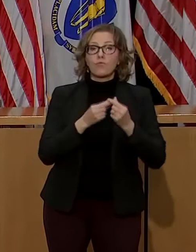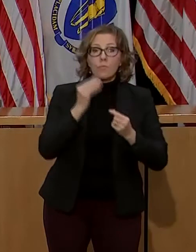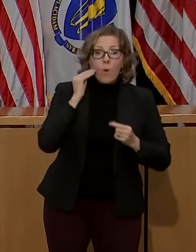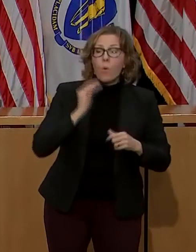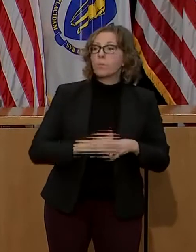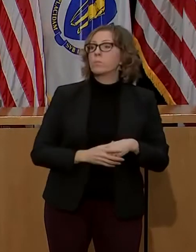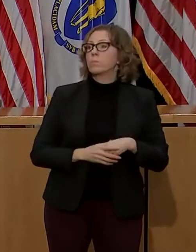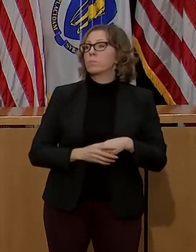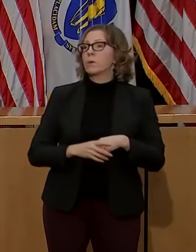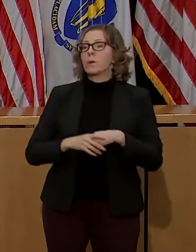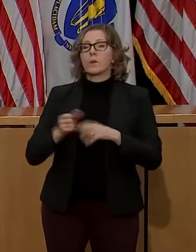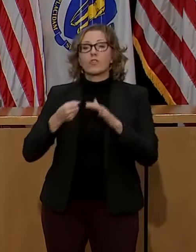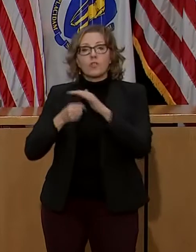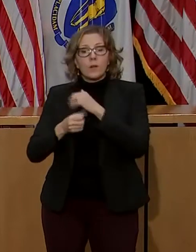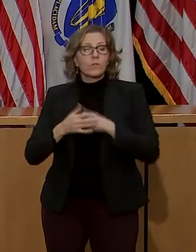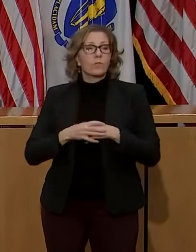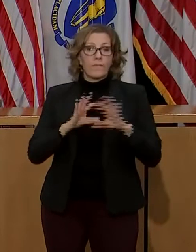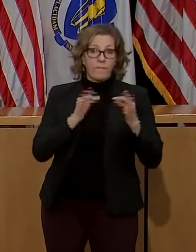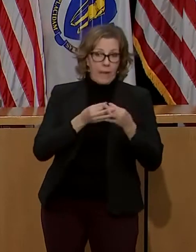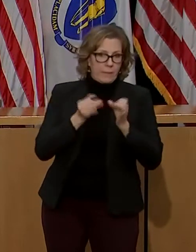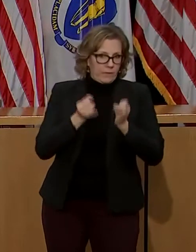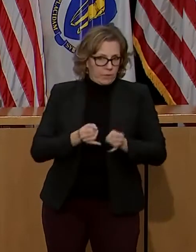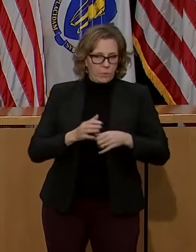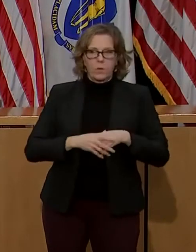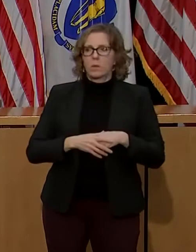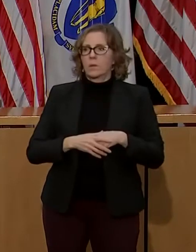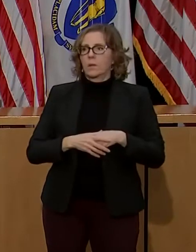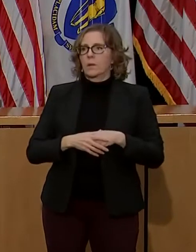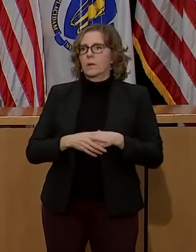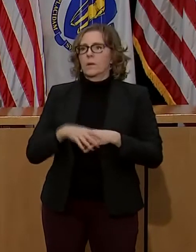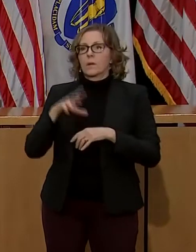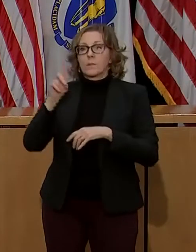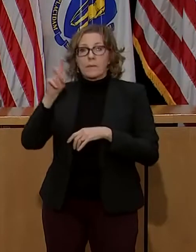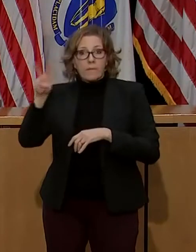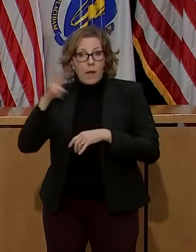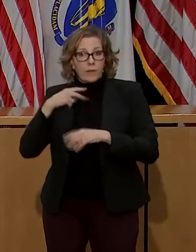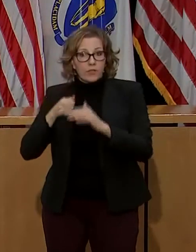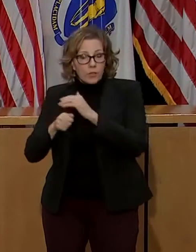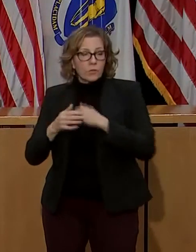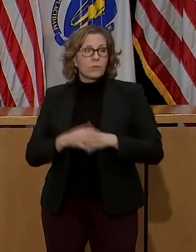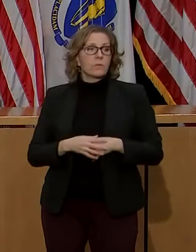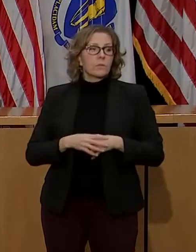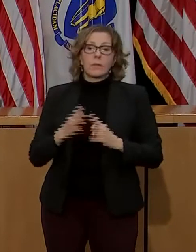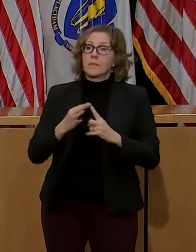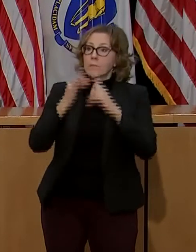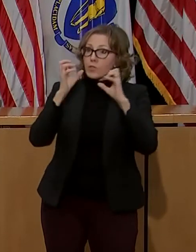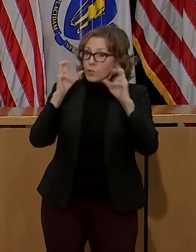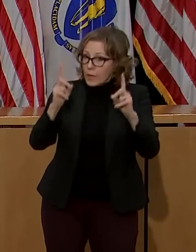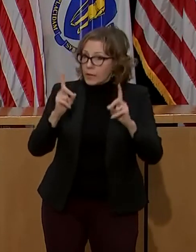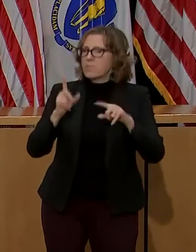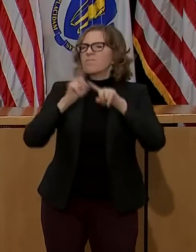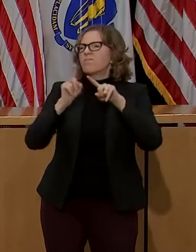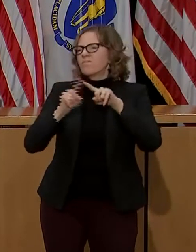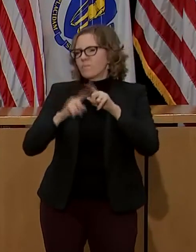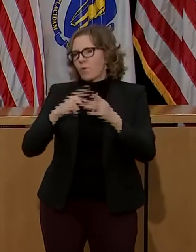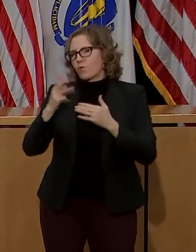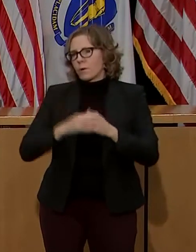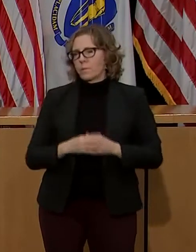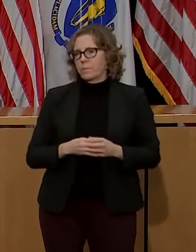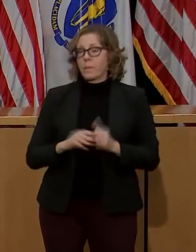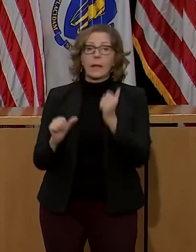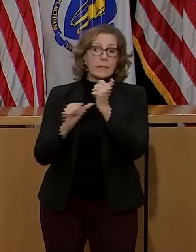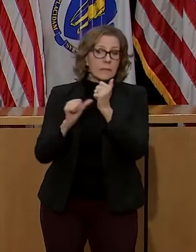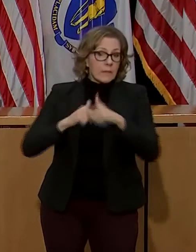shelters, domestic violence shelters, veteran shelters, and special education residential education programs, assisted living